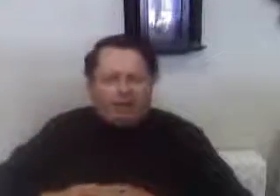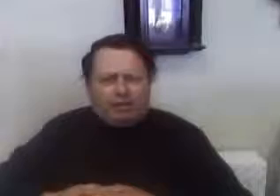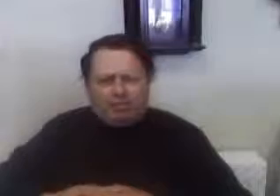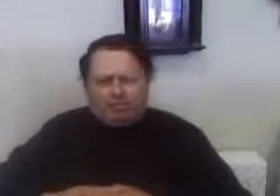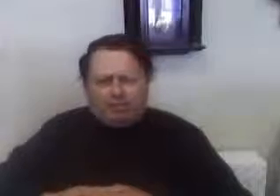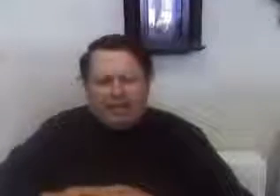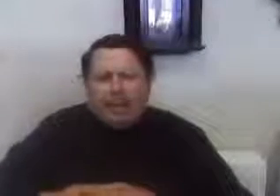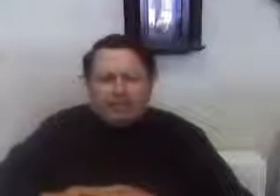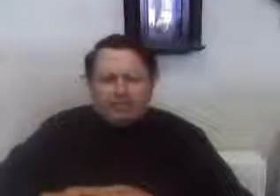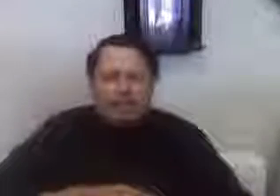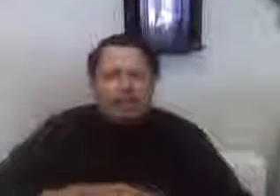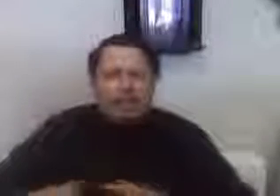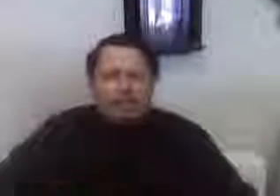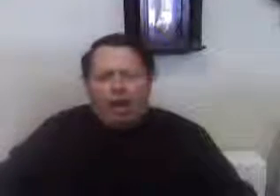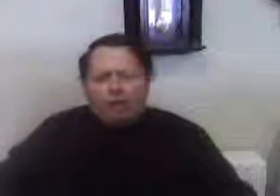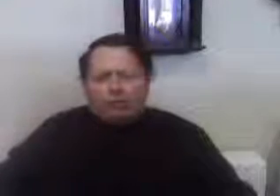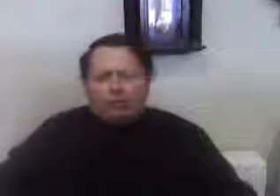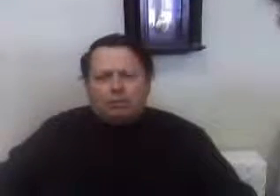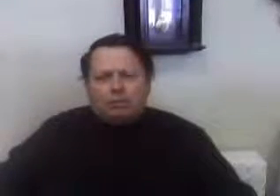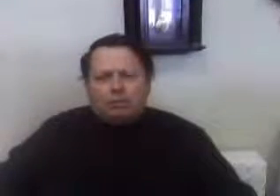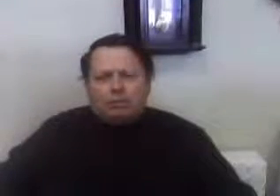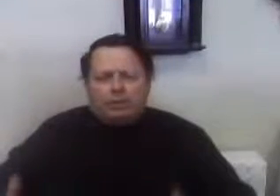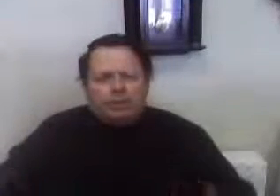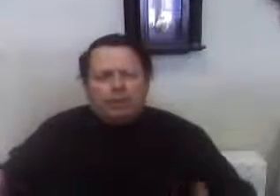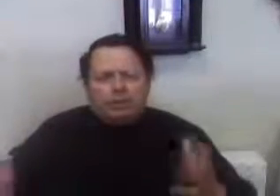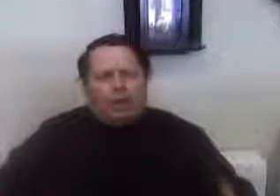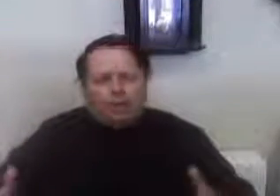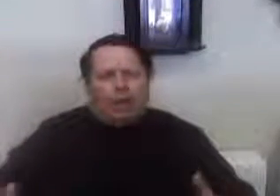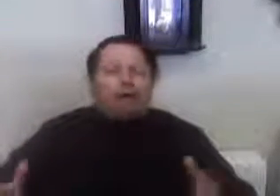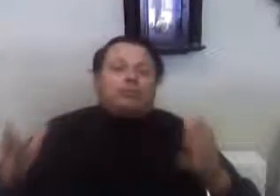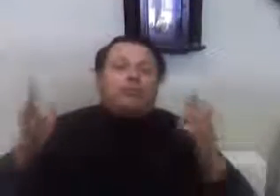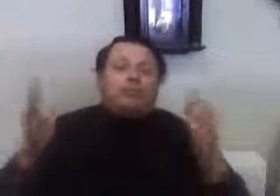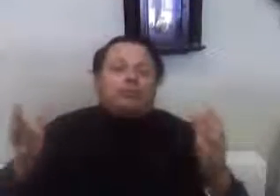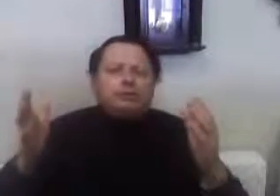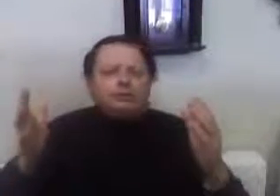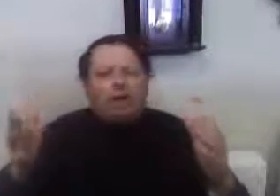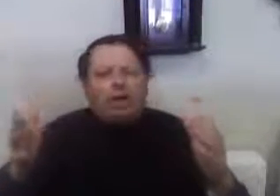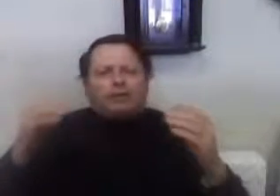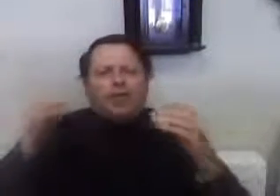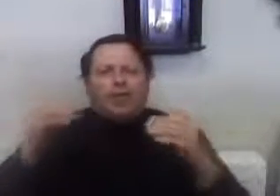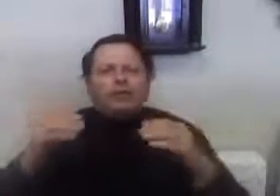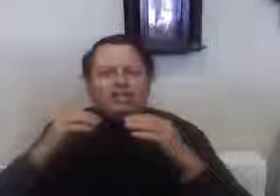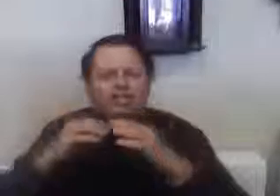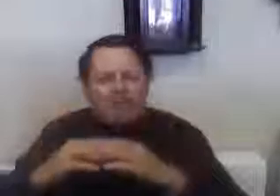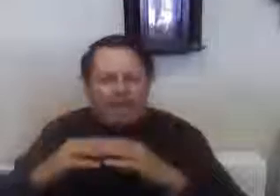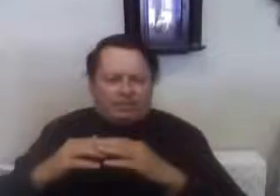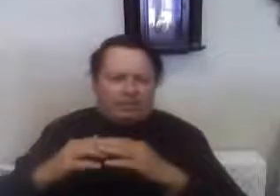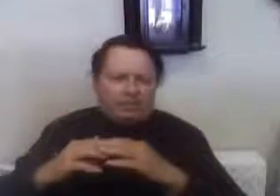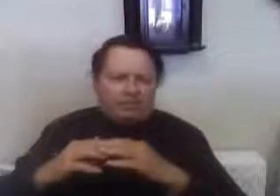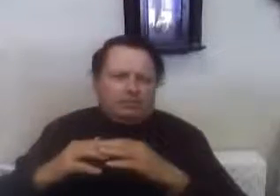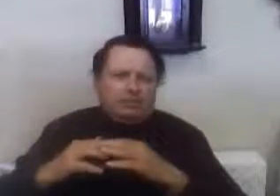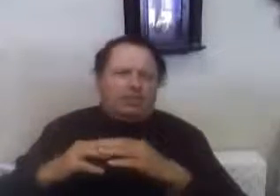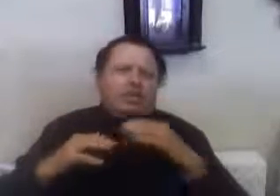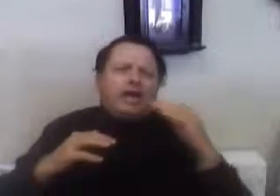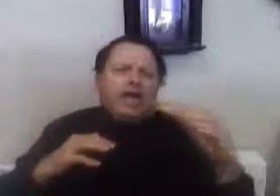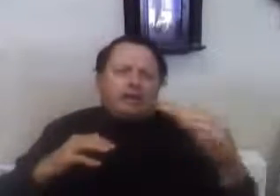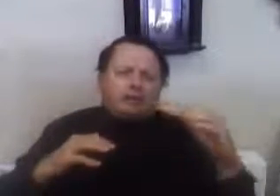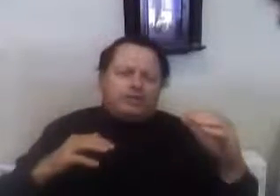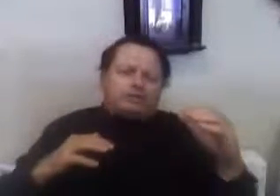their heads saying, no, unions are not, but unions are. They are the checks to the Capitalists,